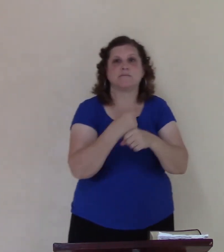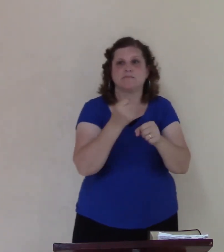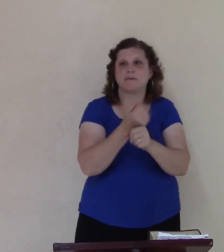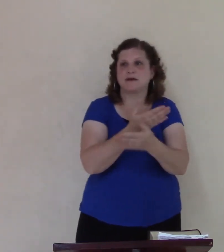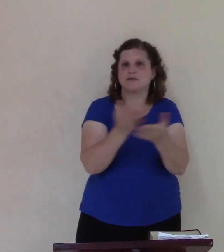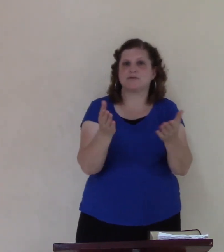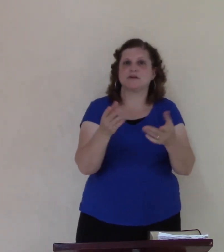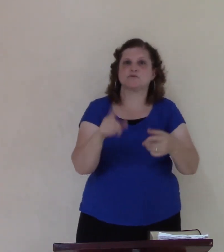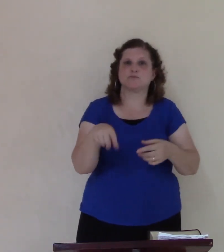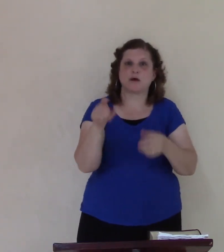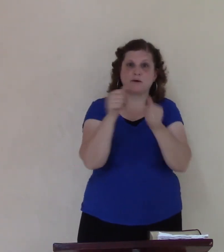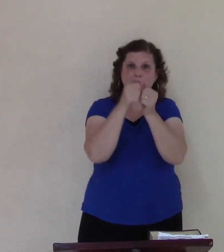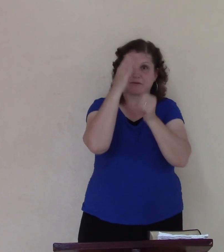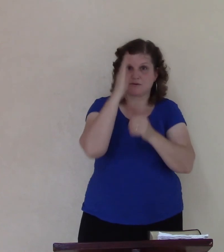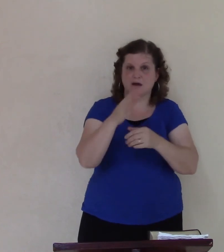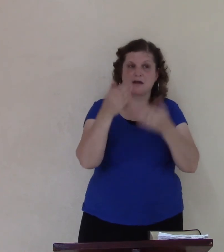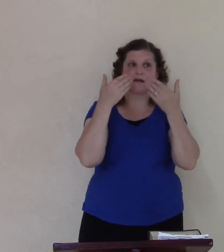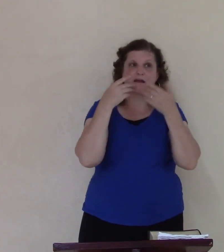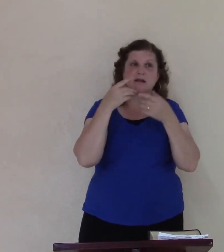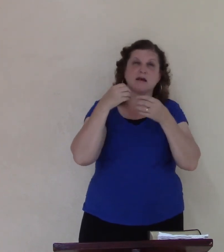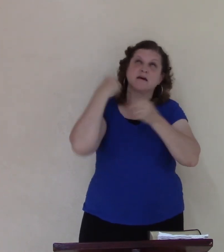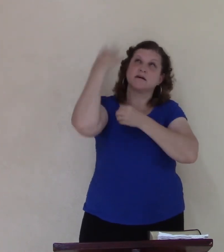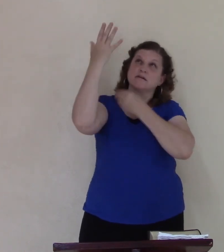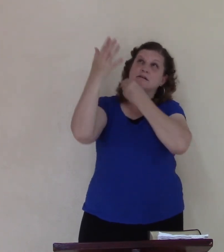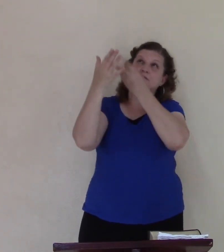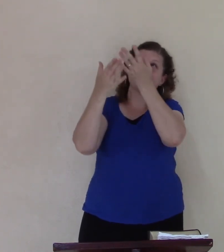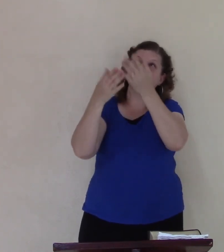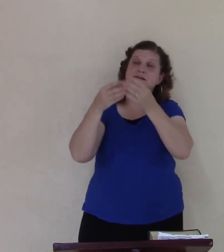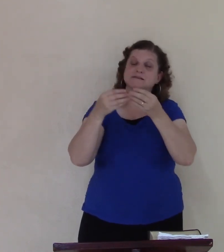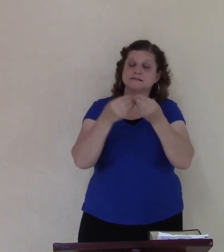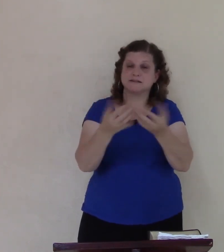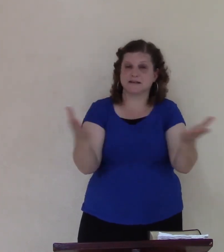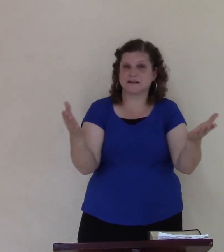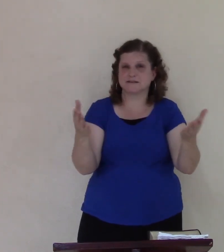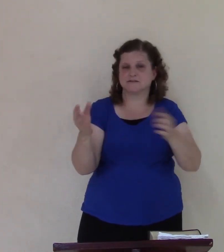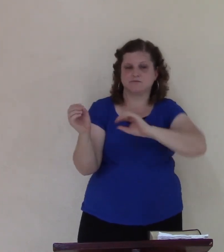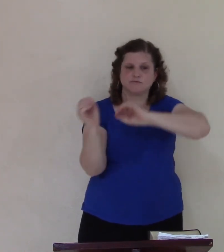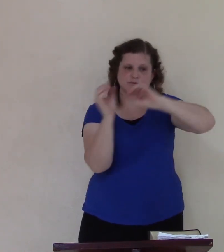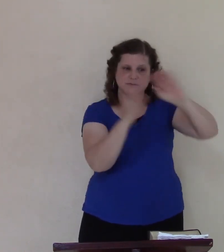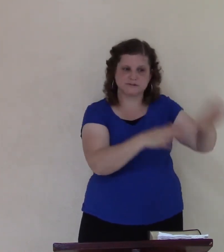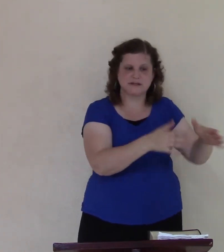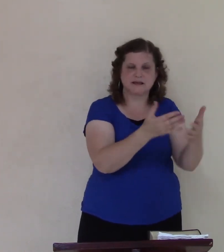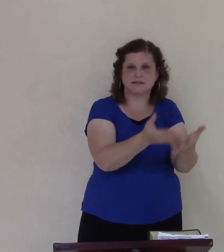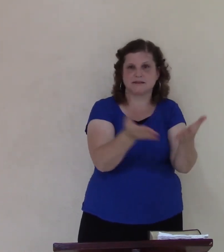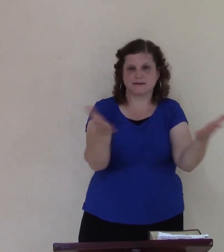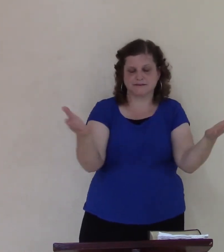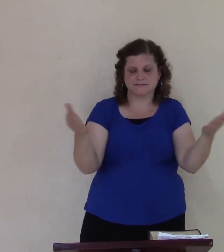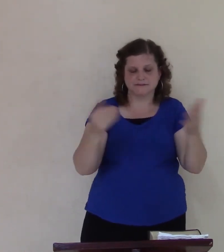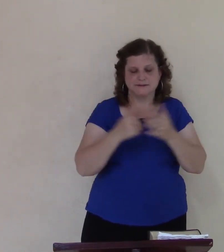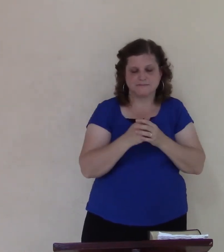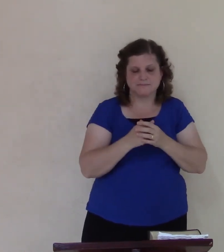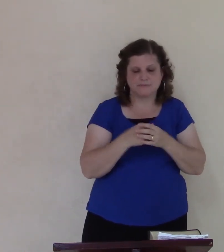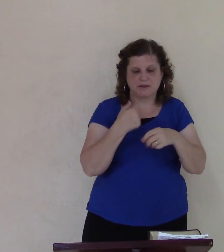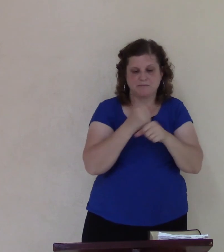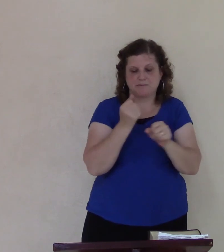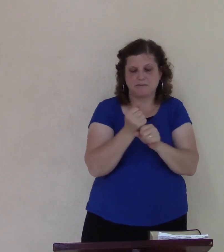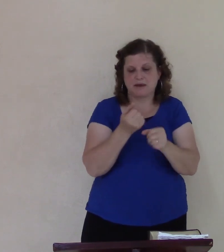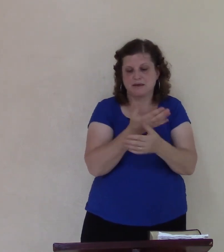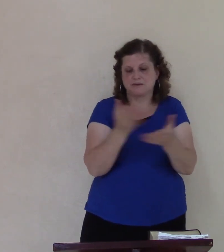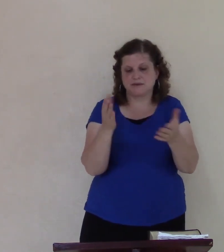when we confess those things we need to get those things right and you know when we get ourselves right